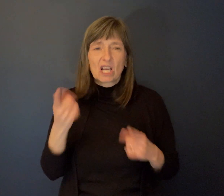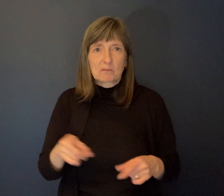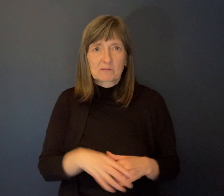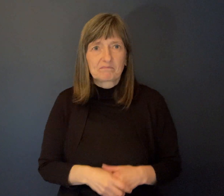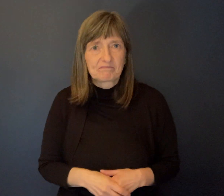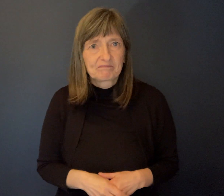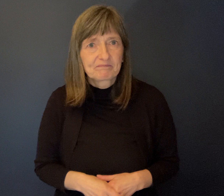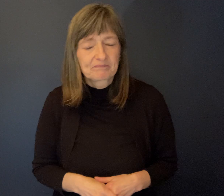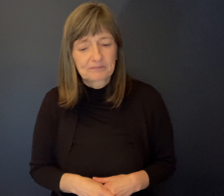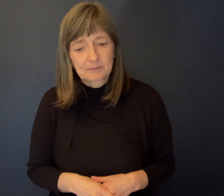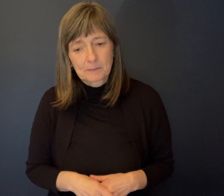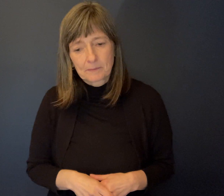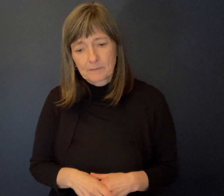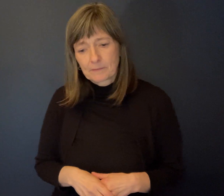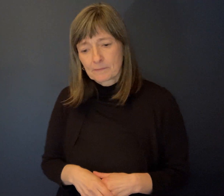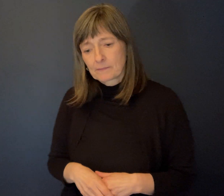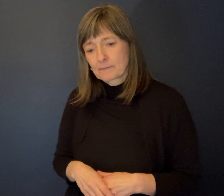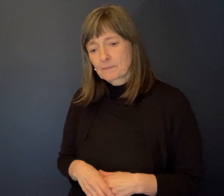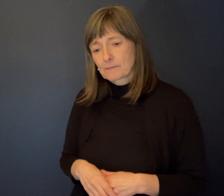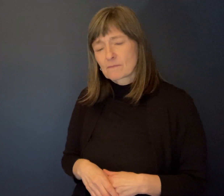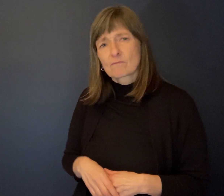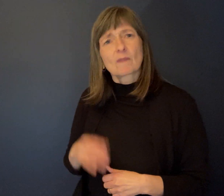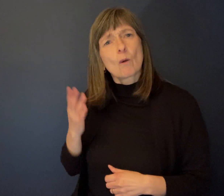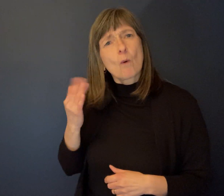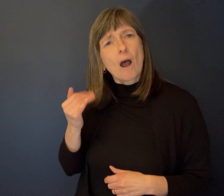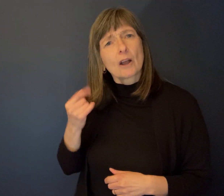I suppose I could ask you why you think this is happening?